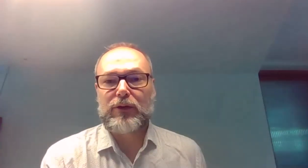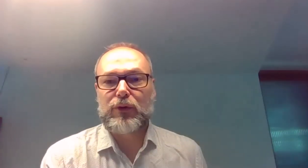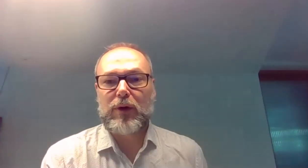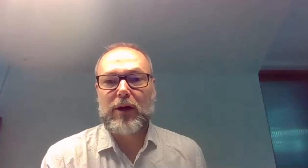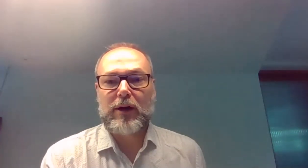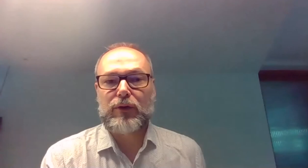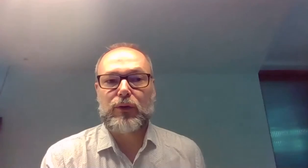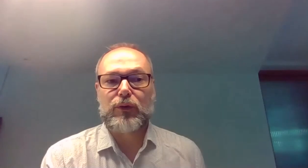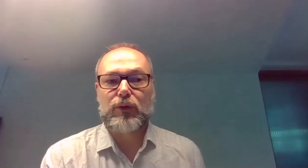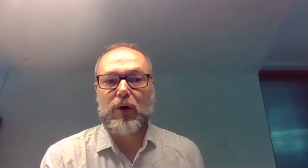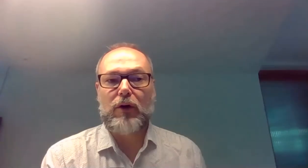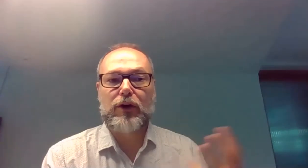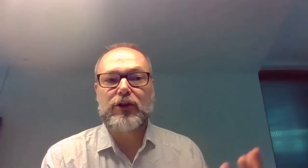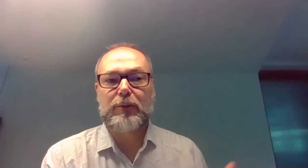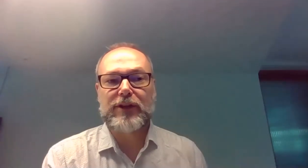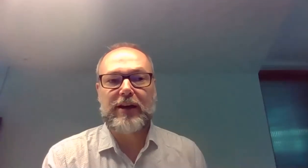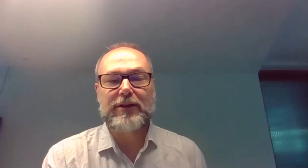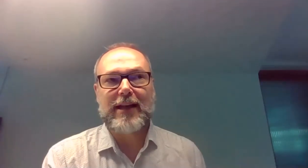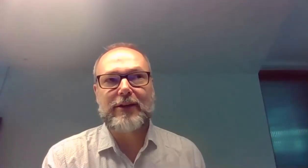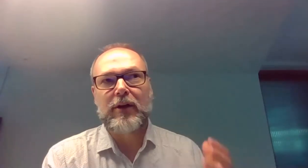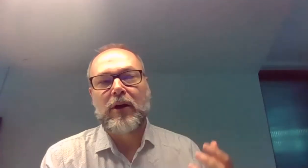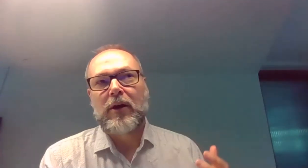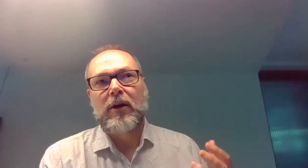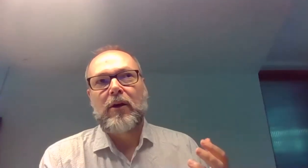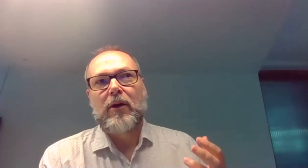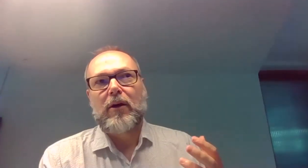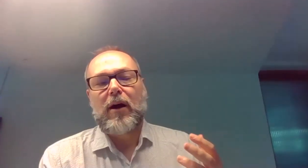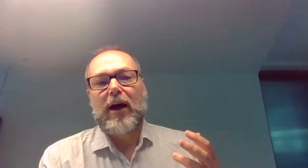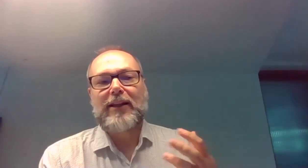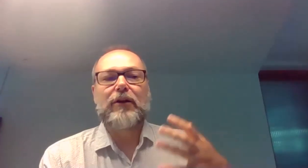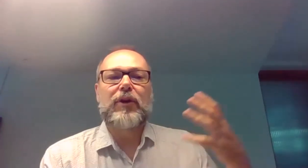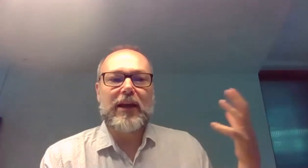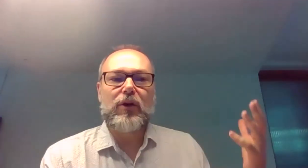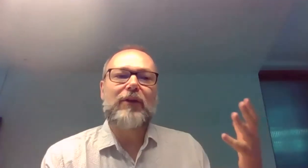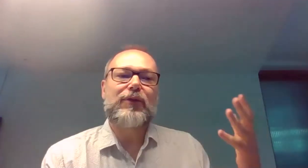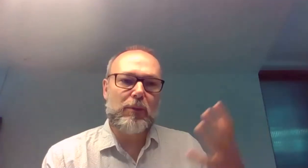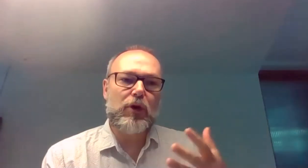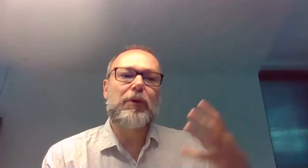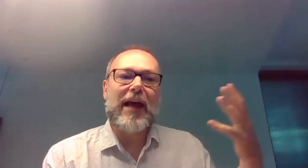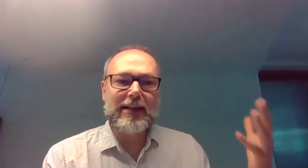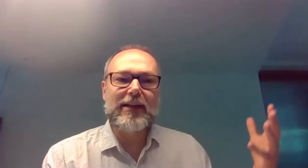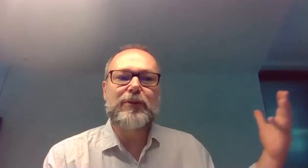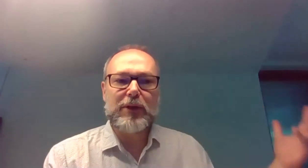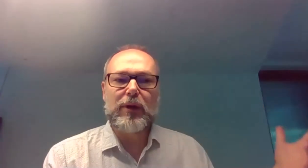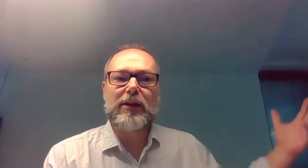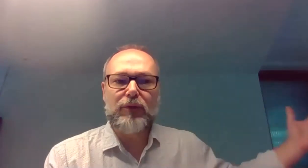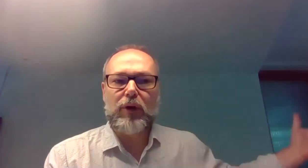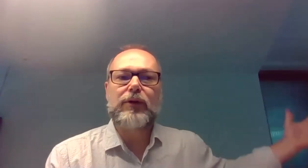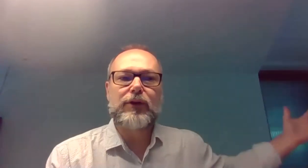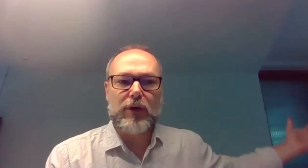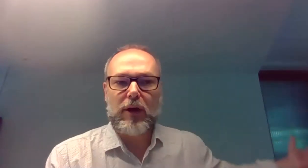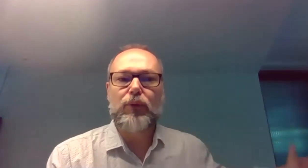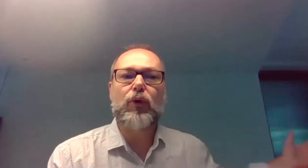talking to our customers here is that at the end of the day, you have some commonalities between